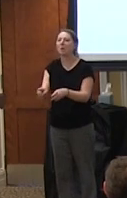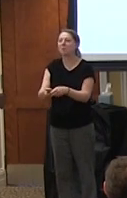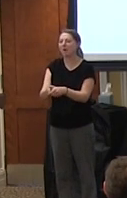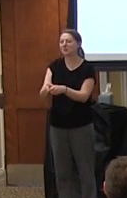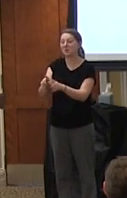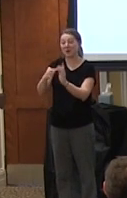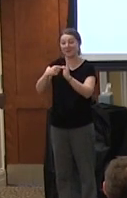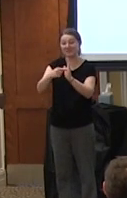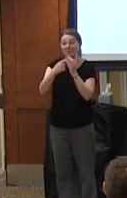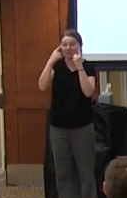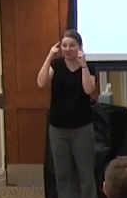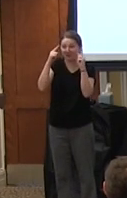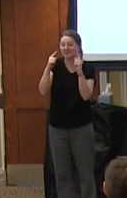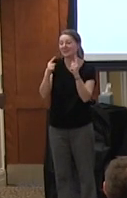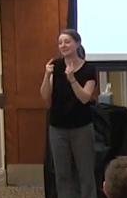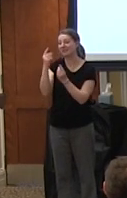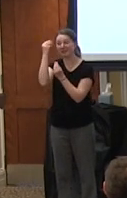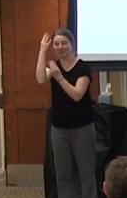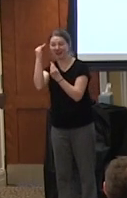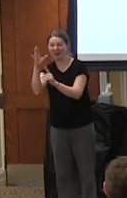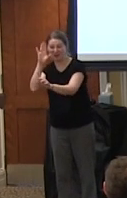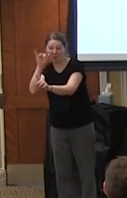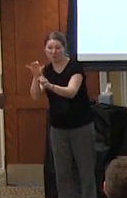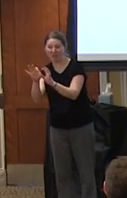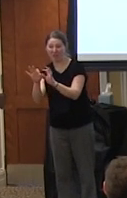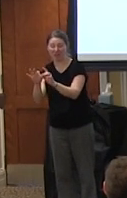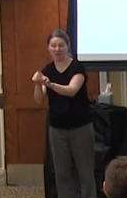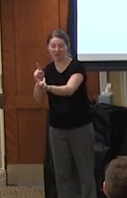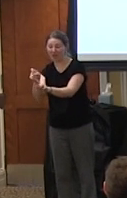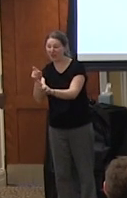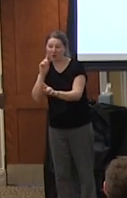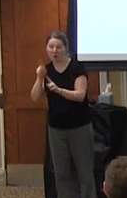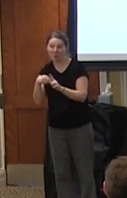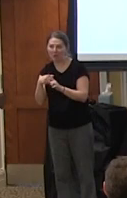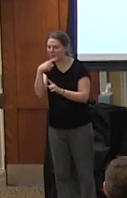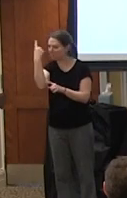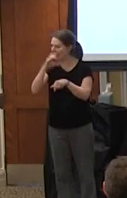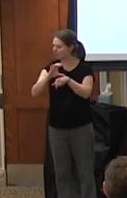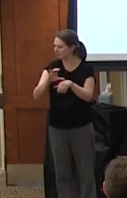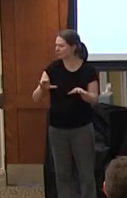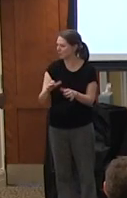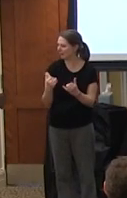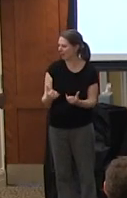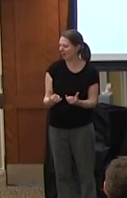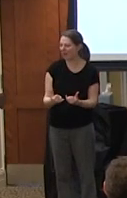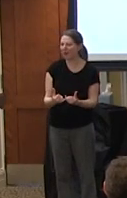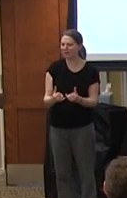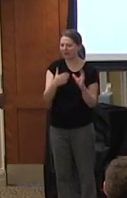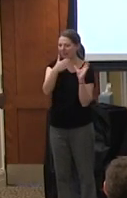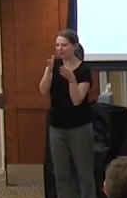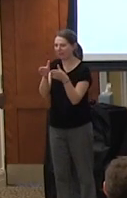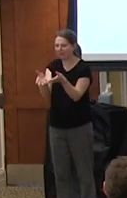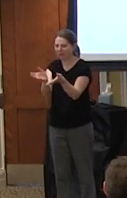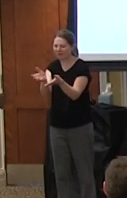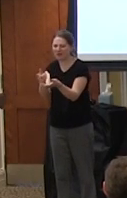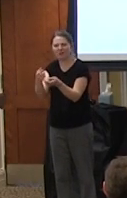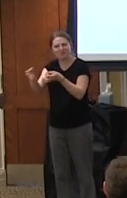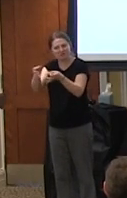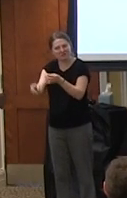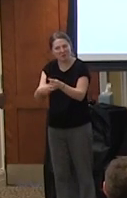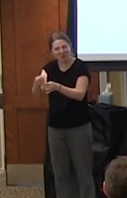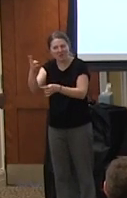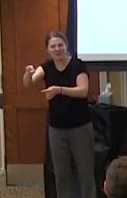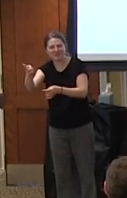your communities back to your families to say hey you know have you heard heard about what church has done you know let me tell you about this history